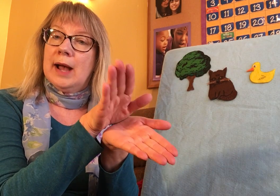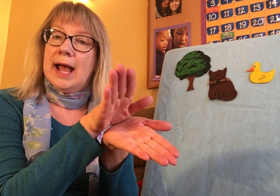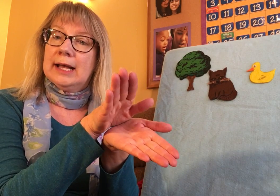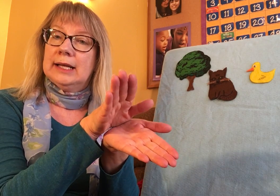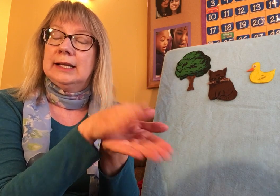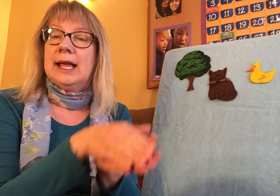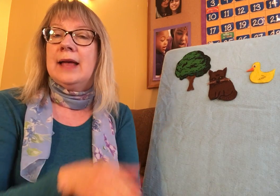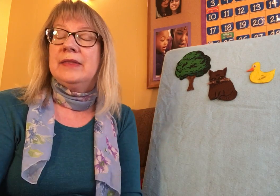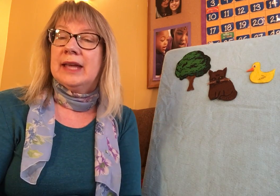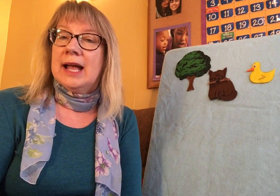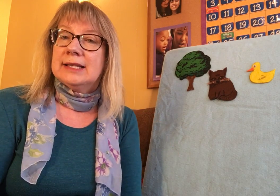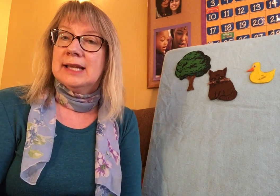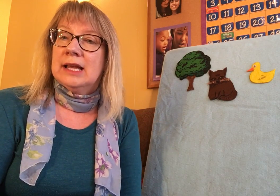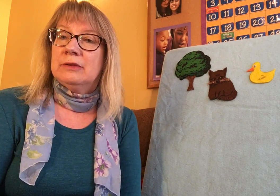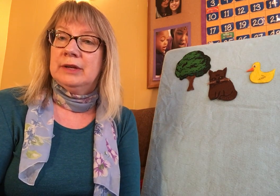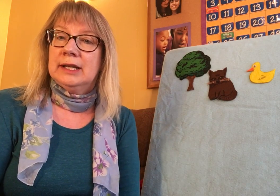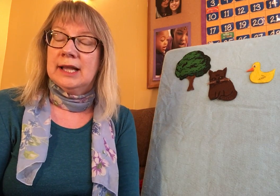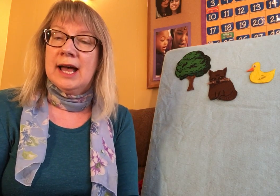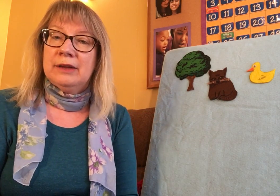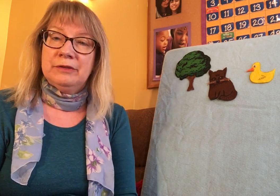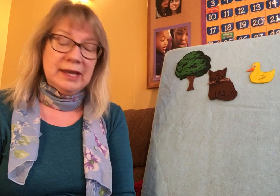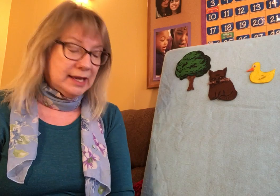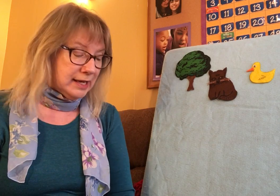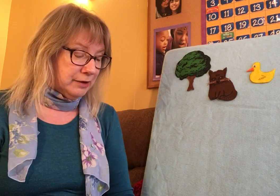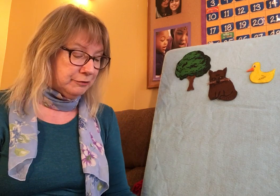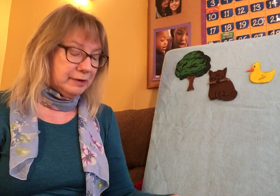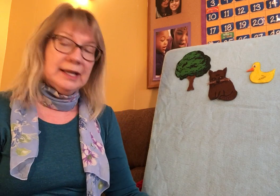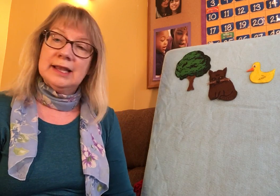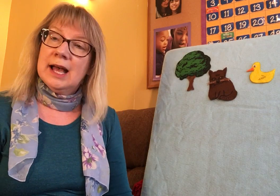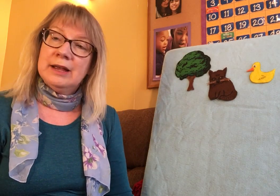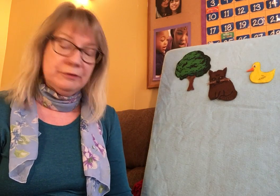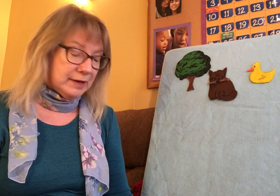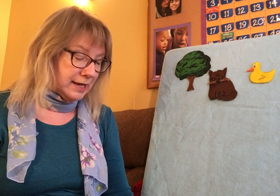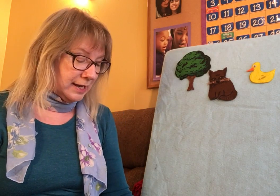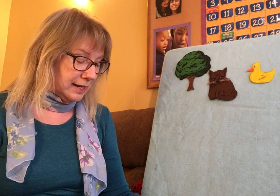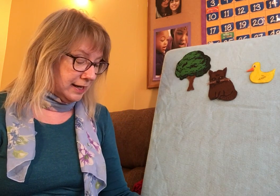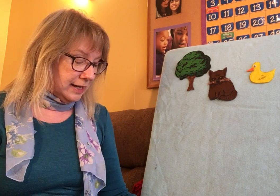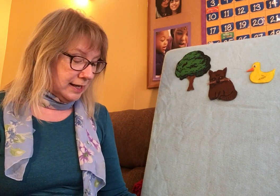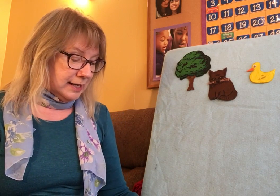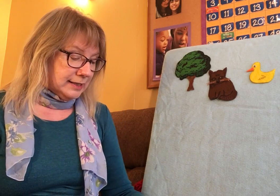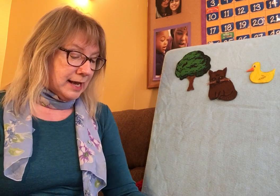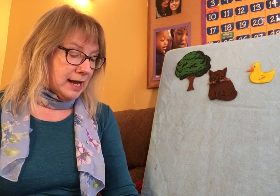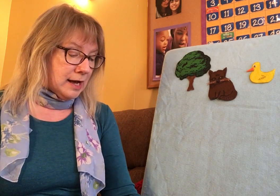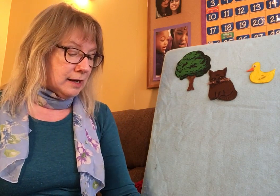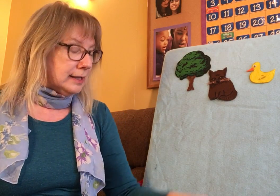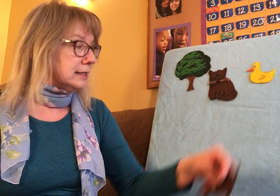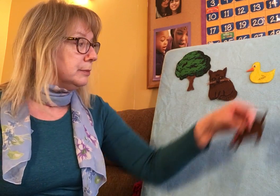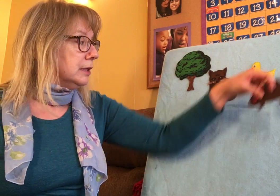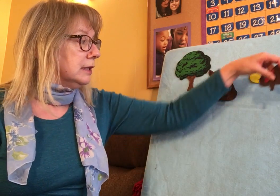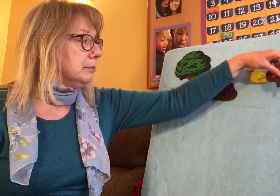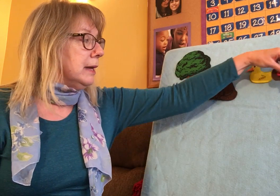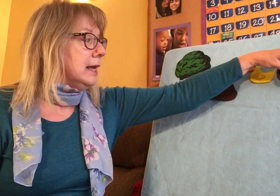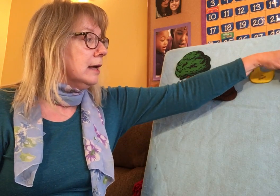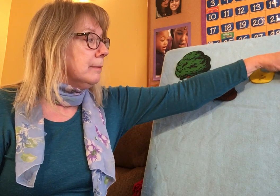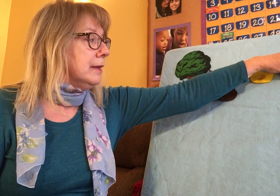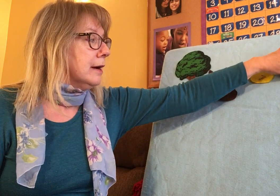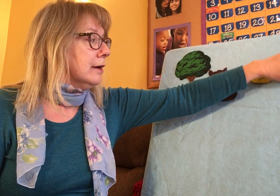quack. And the cat sang fiddle-eye-fee. Fiddle-eye-fee. Now let's put a little pig up there